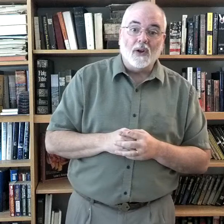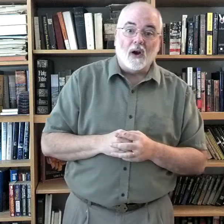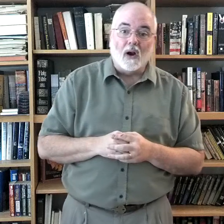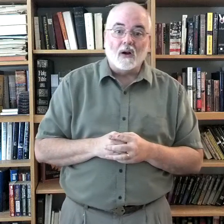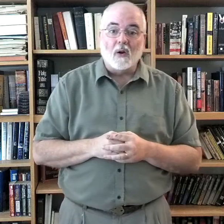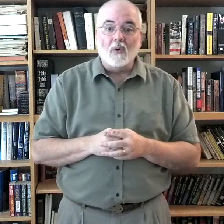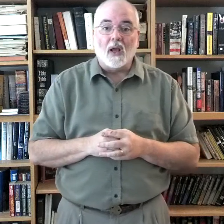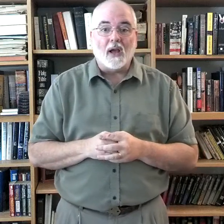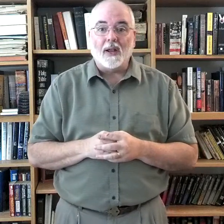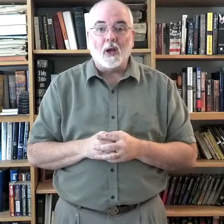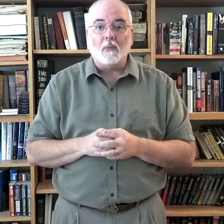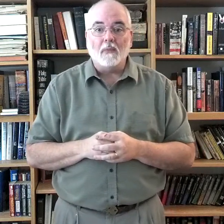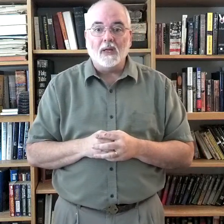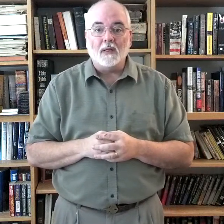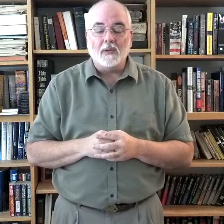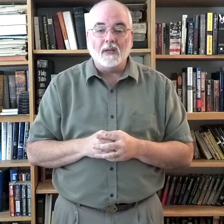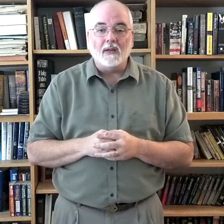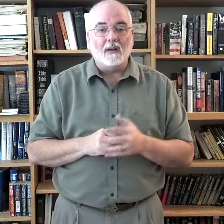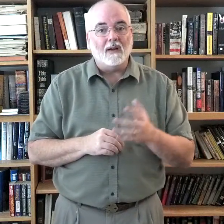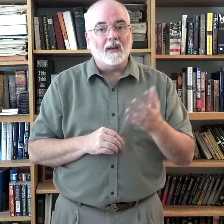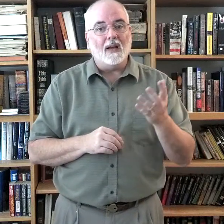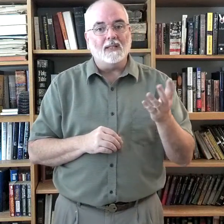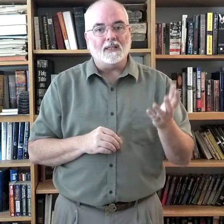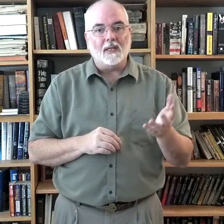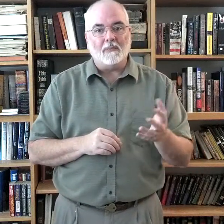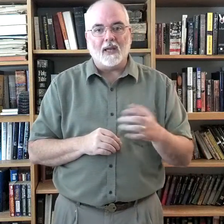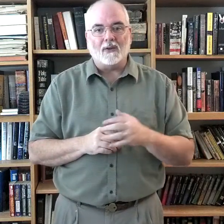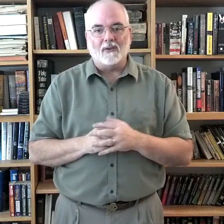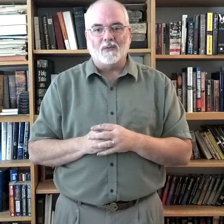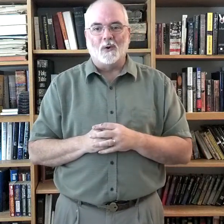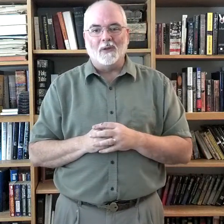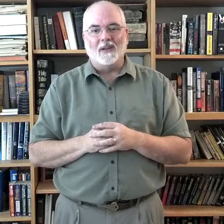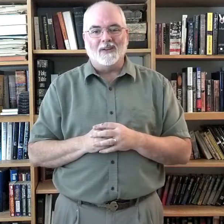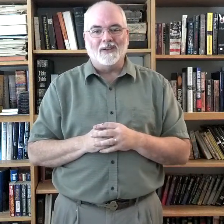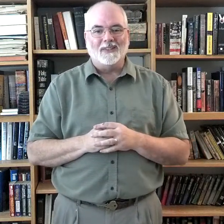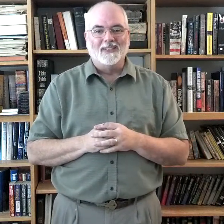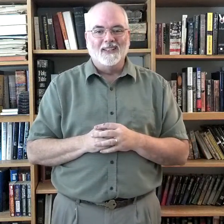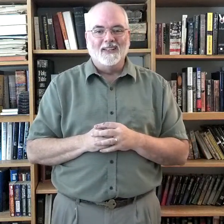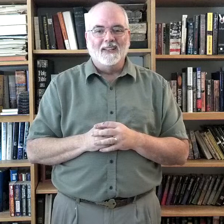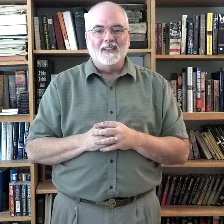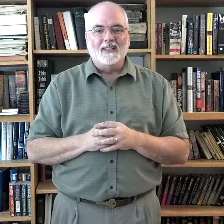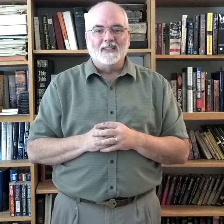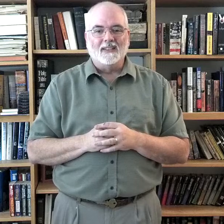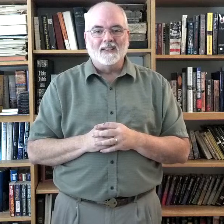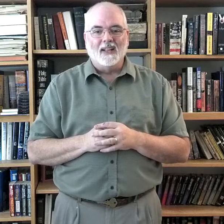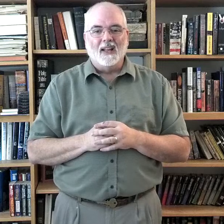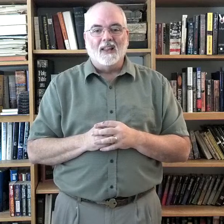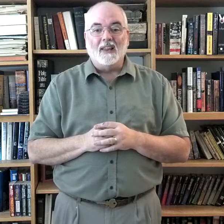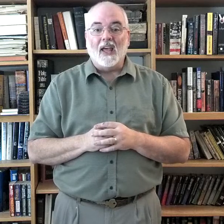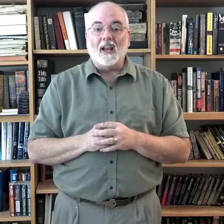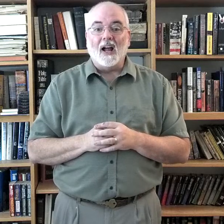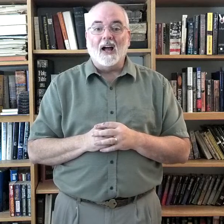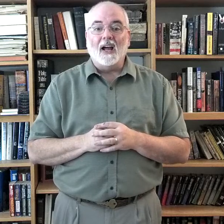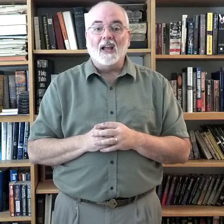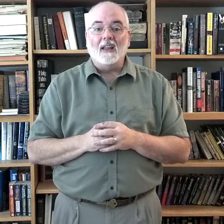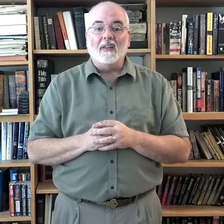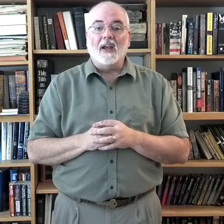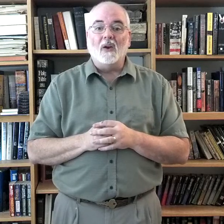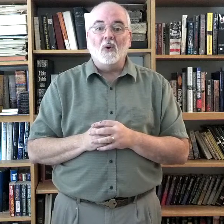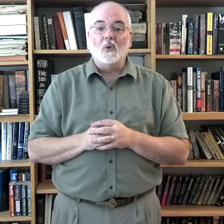heart, O God, help me to be. I see a pattern forming here. That I, thy holy